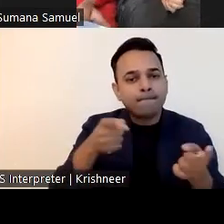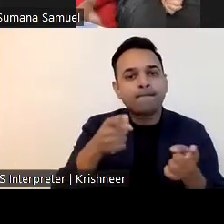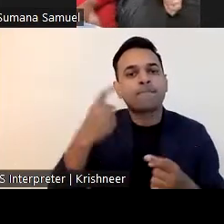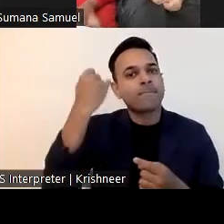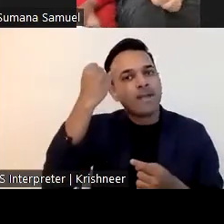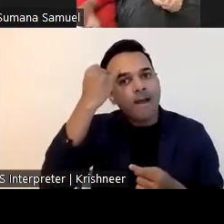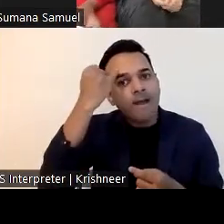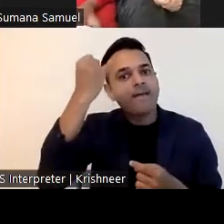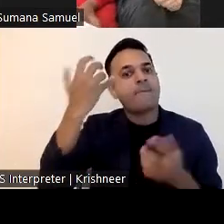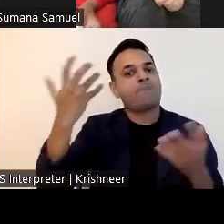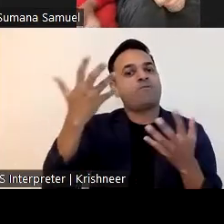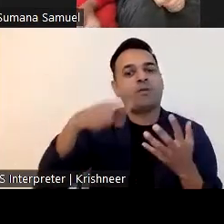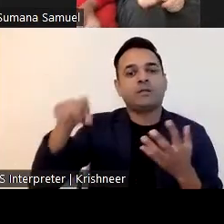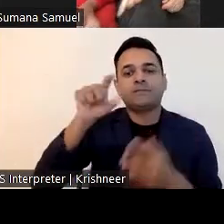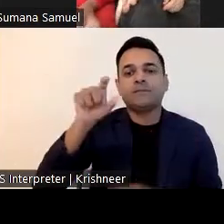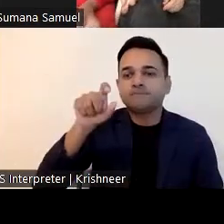face challenges.